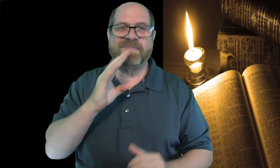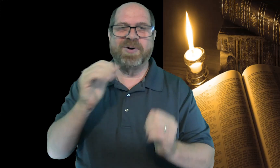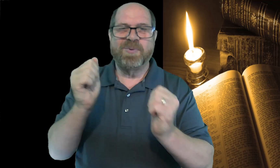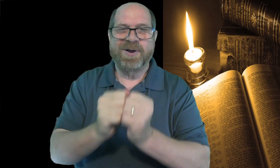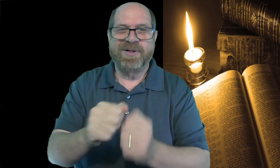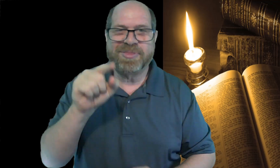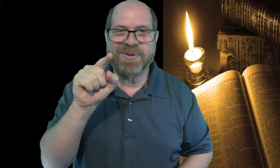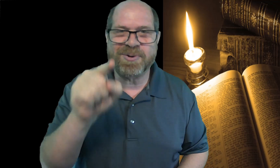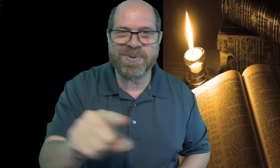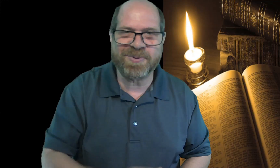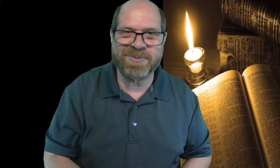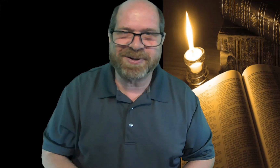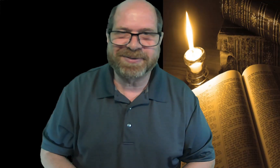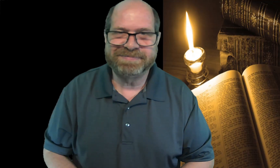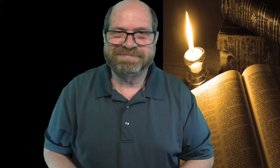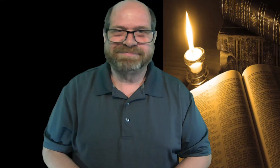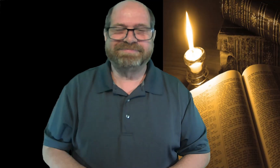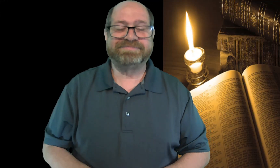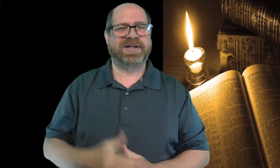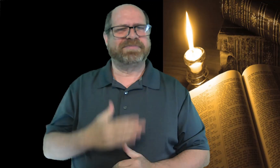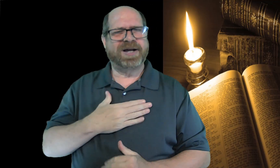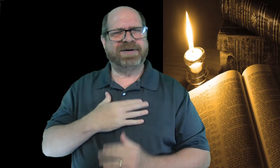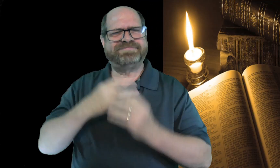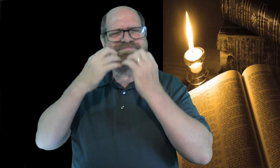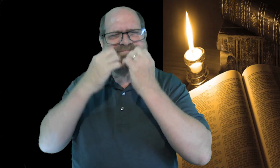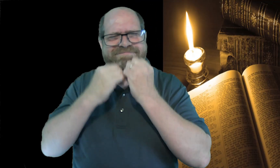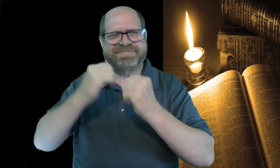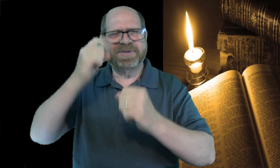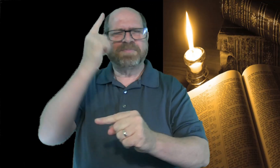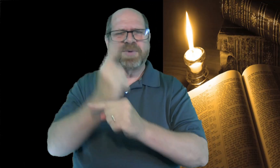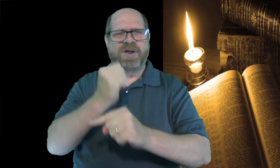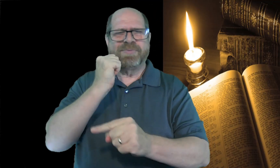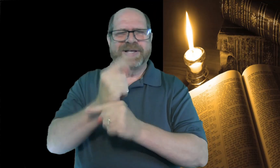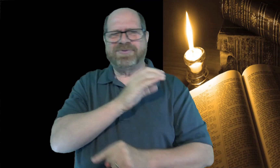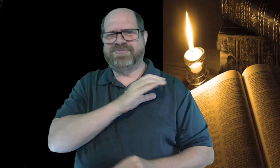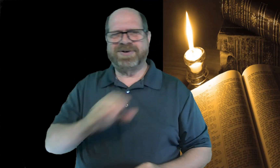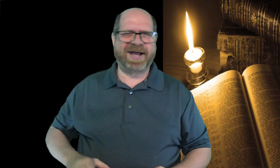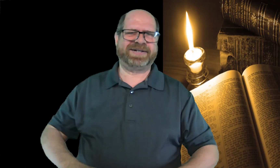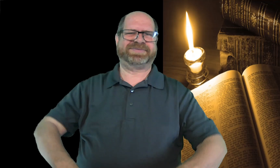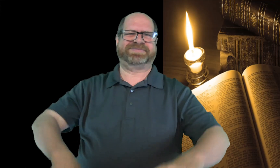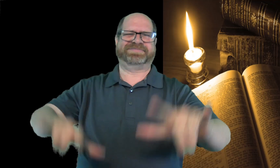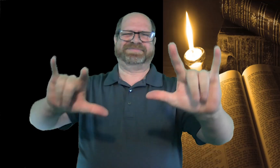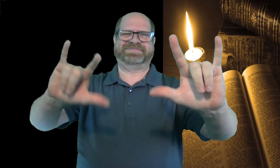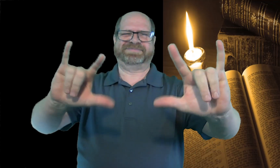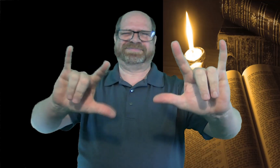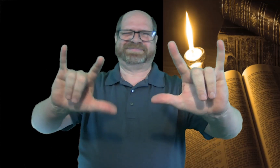will always be with you. My precious brothers and sisters in Christ. Bye.